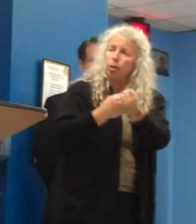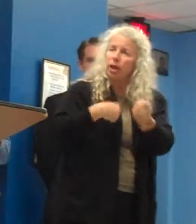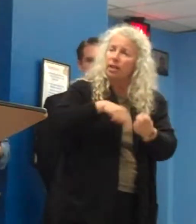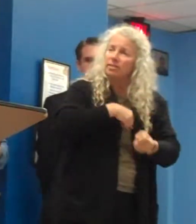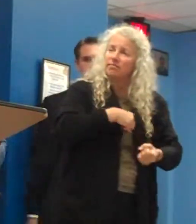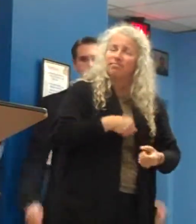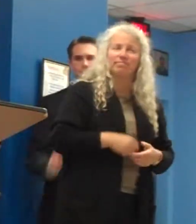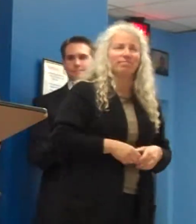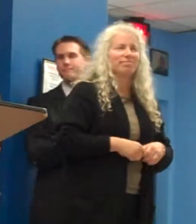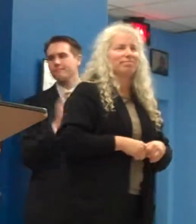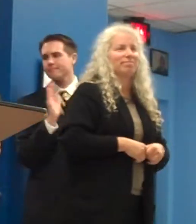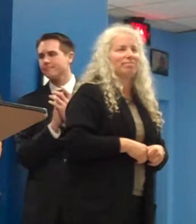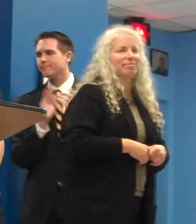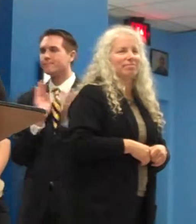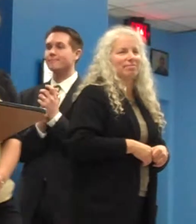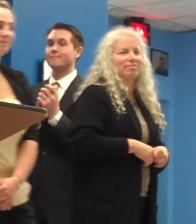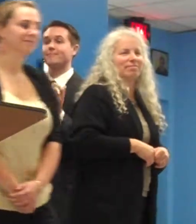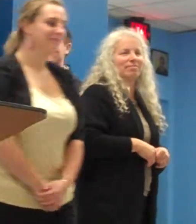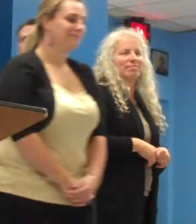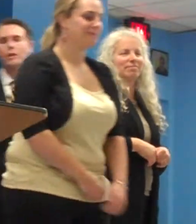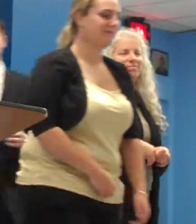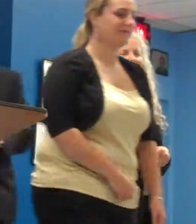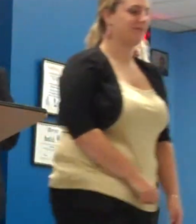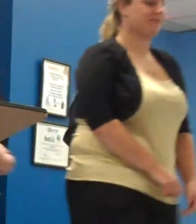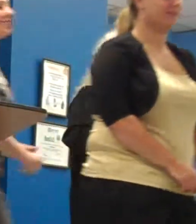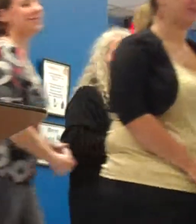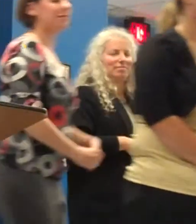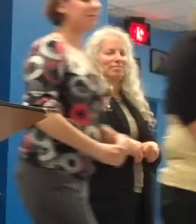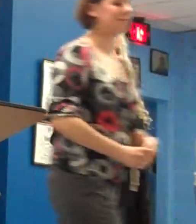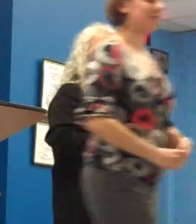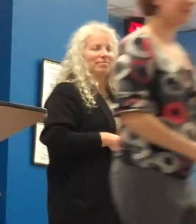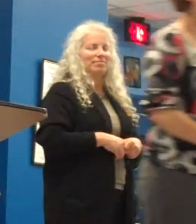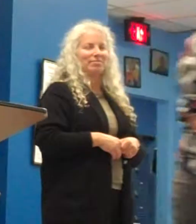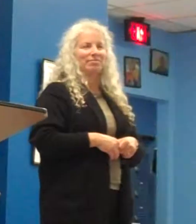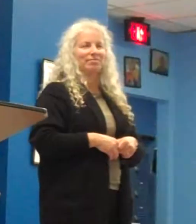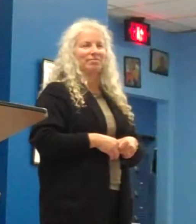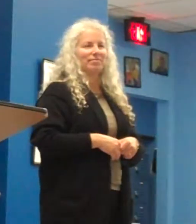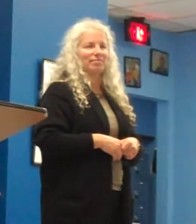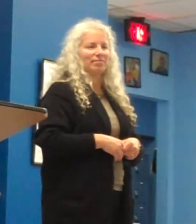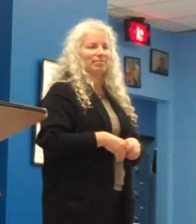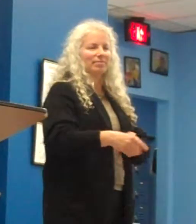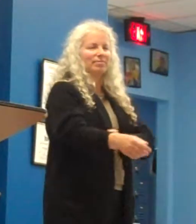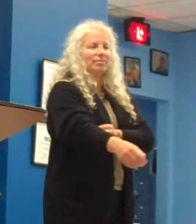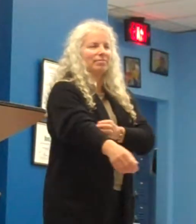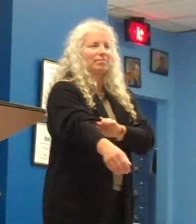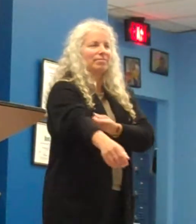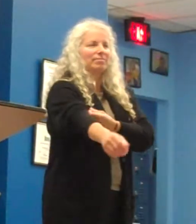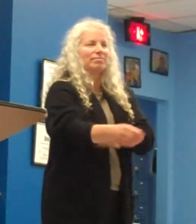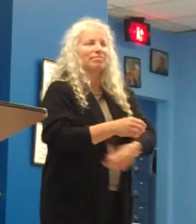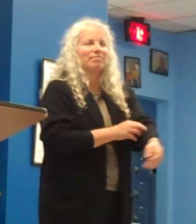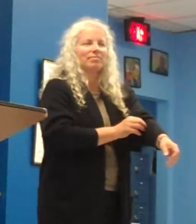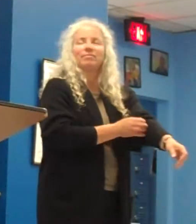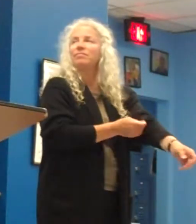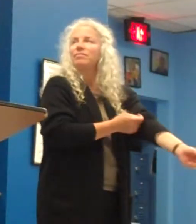Lighthouse. Thank you so much for coming